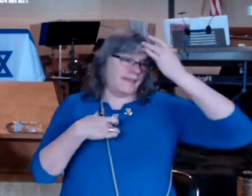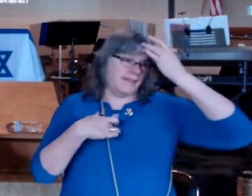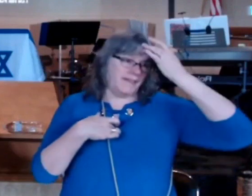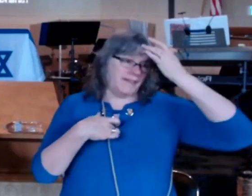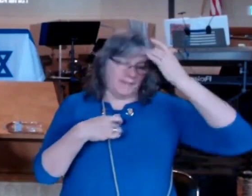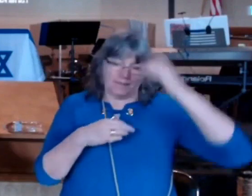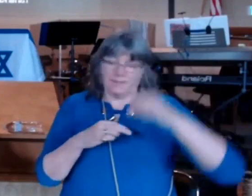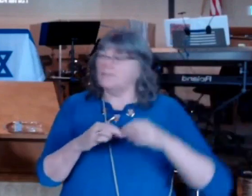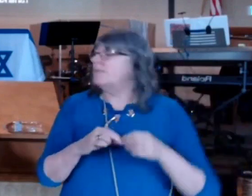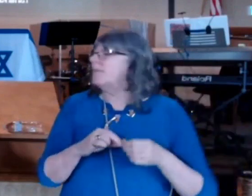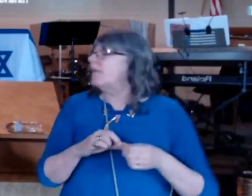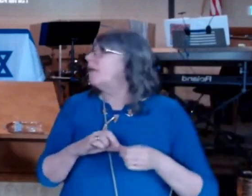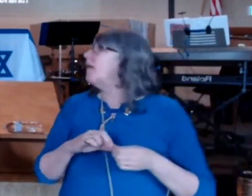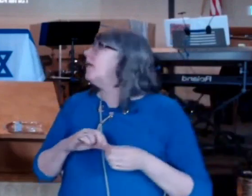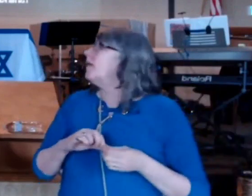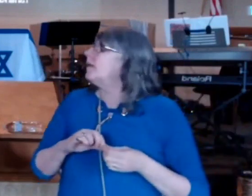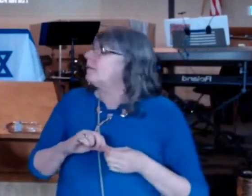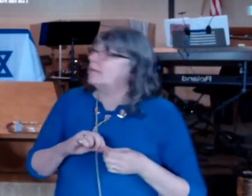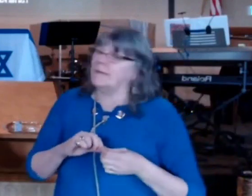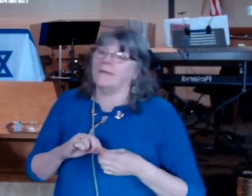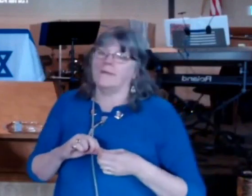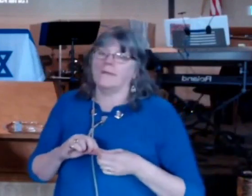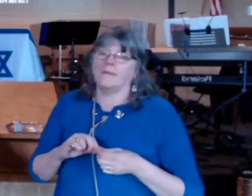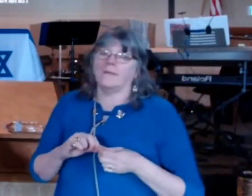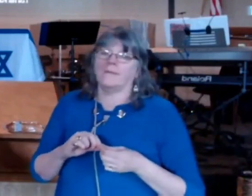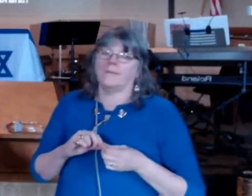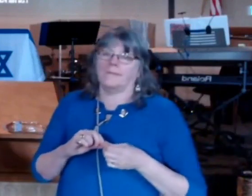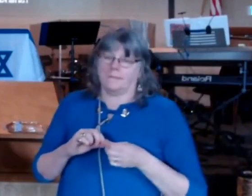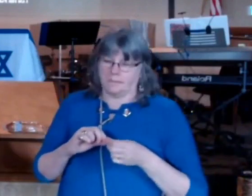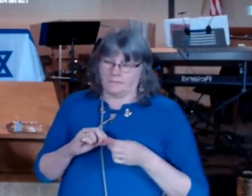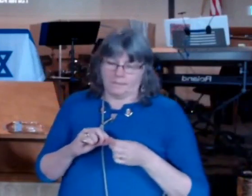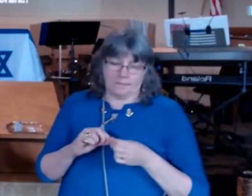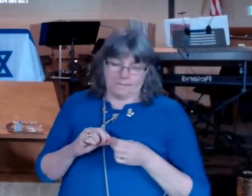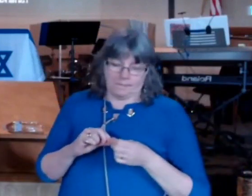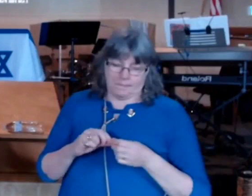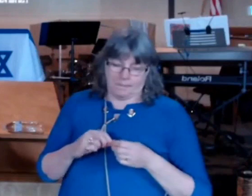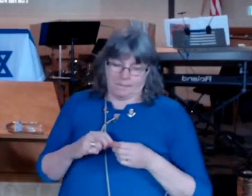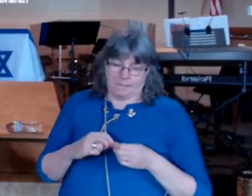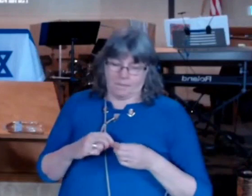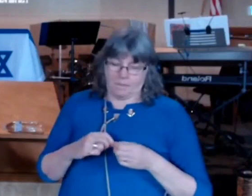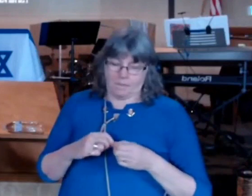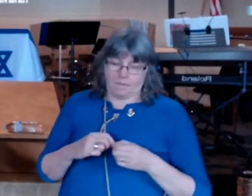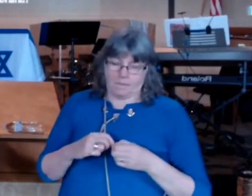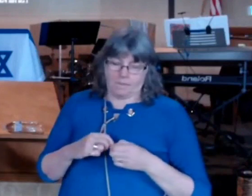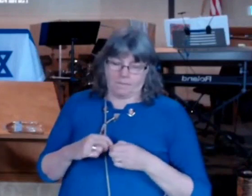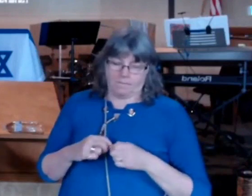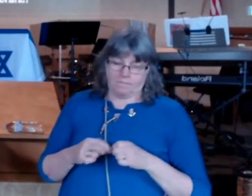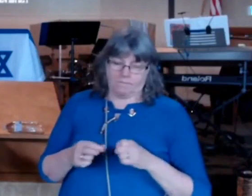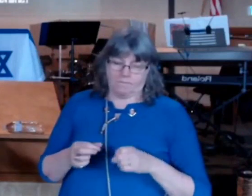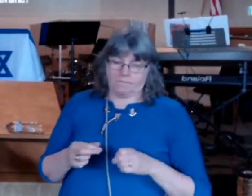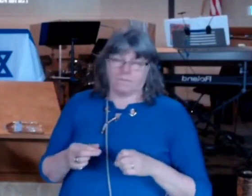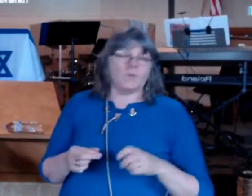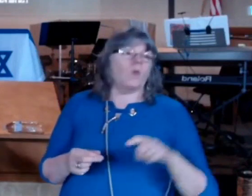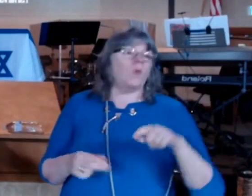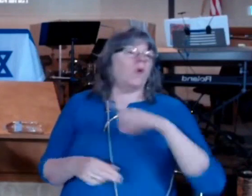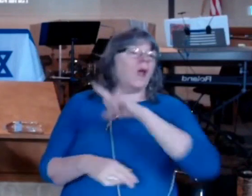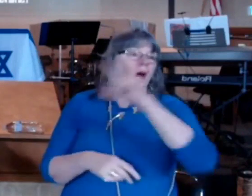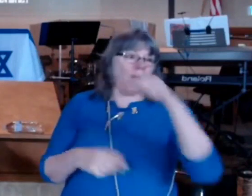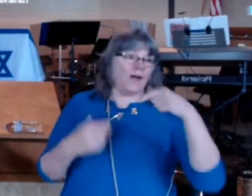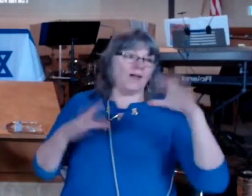thus all subject to ceremonial contamination so in a way any one of us